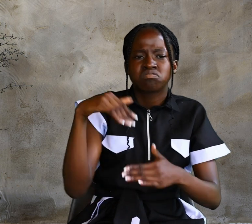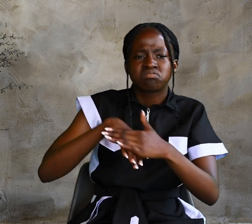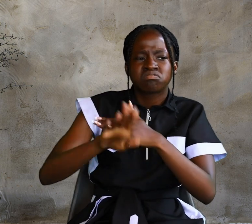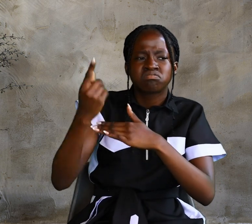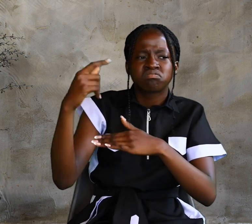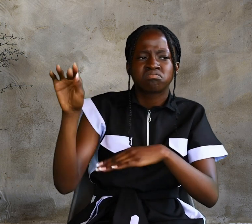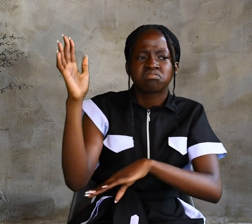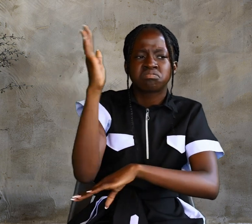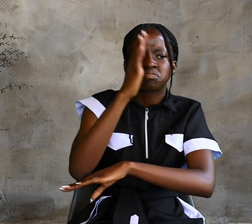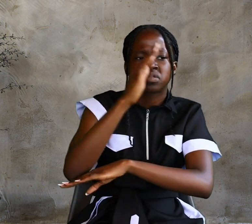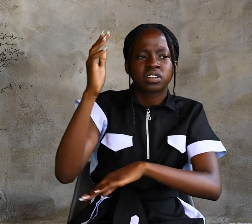left him.